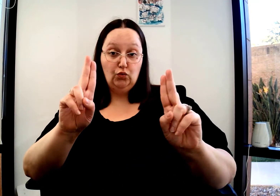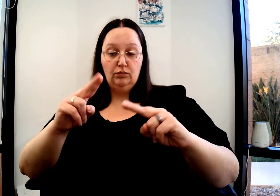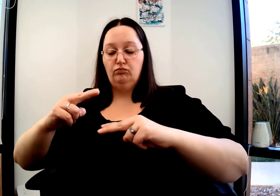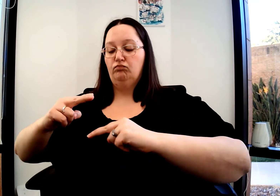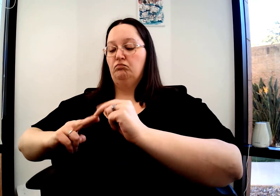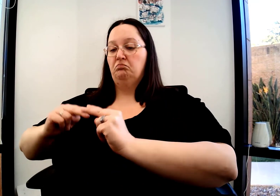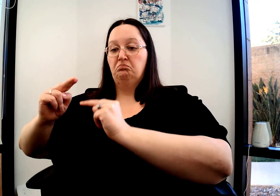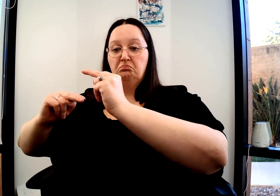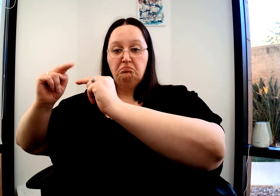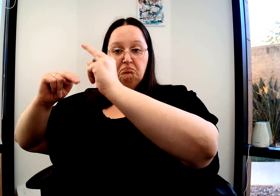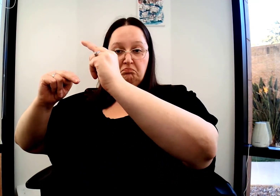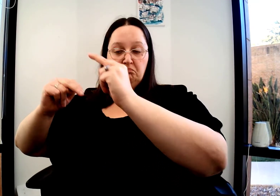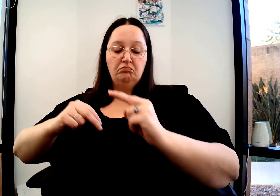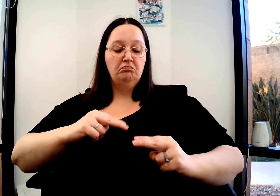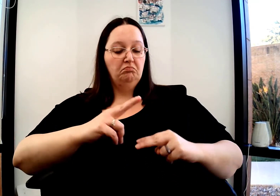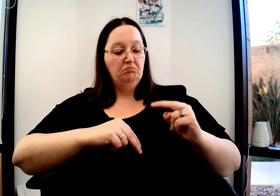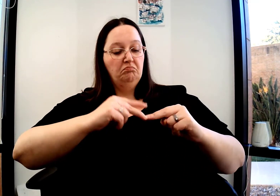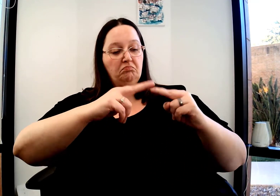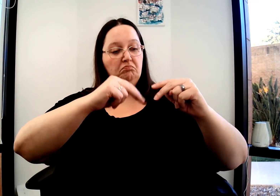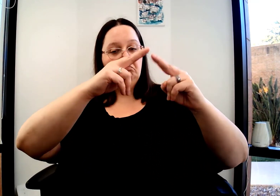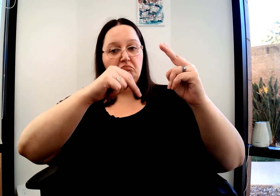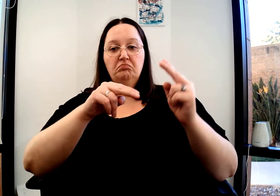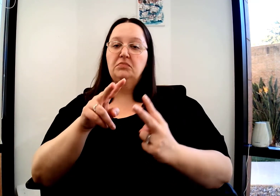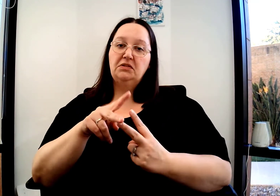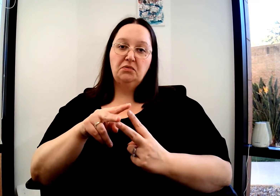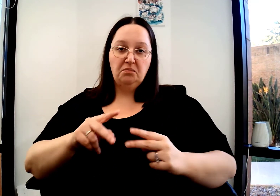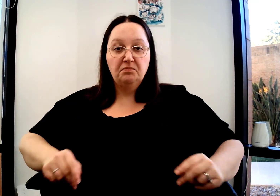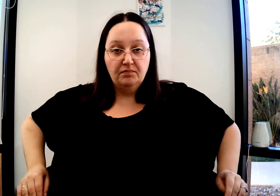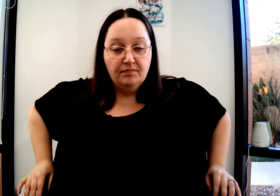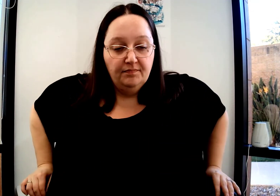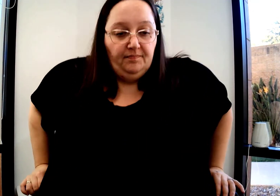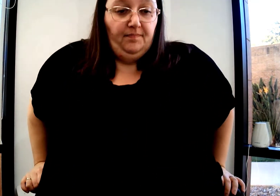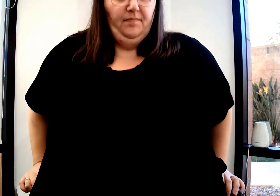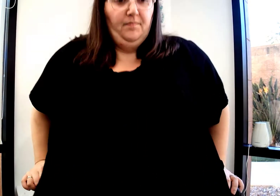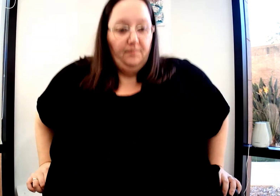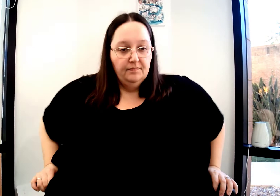You can also use the handshape U, building. The verb and the noun is the same.